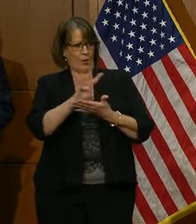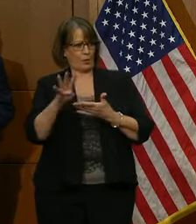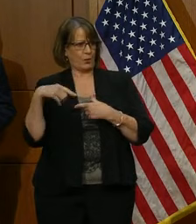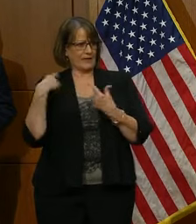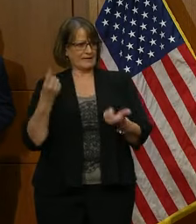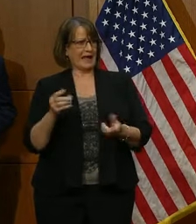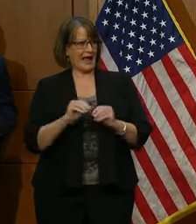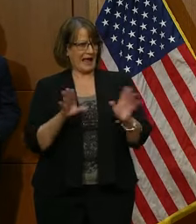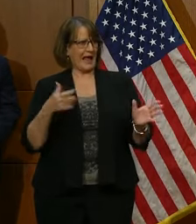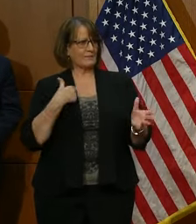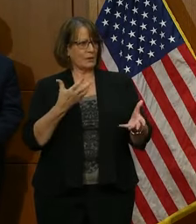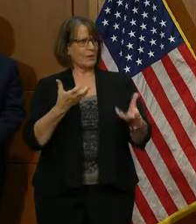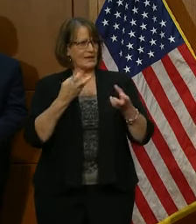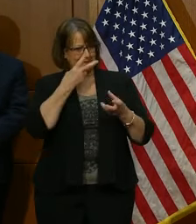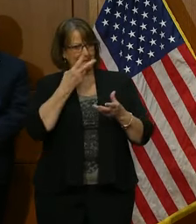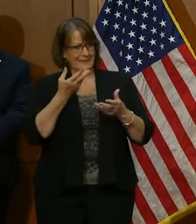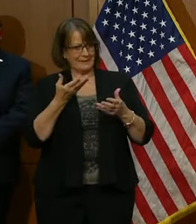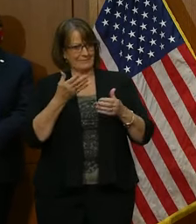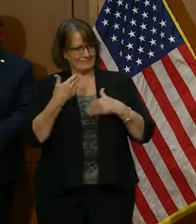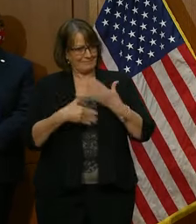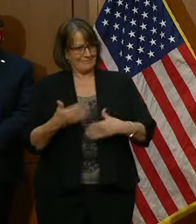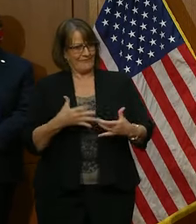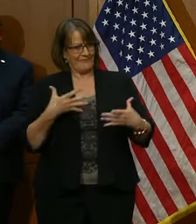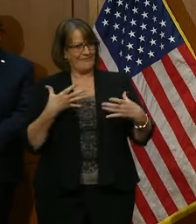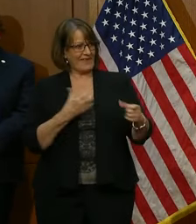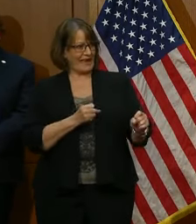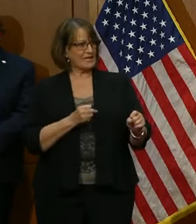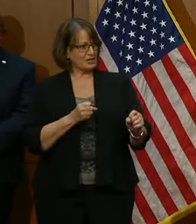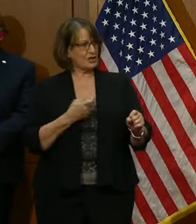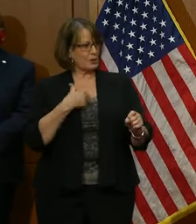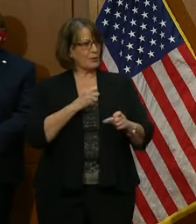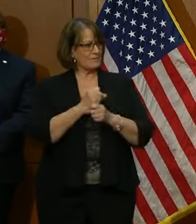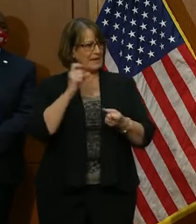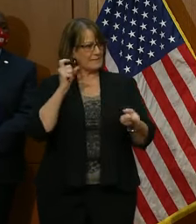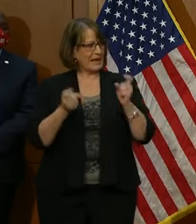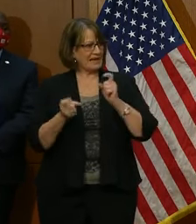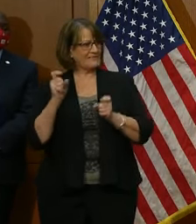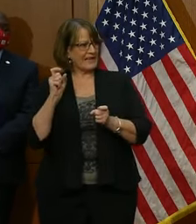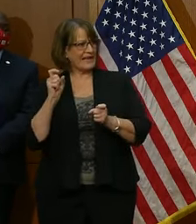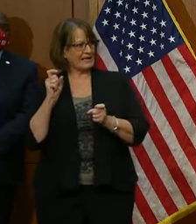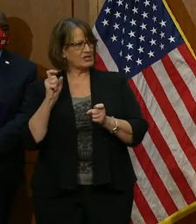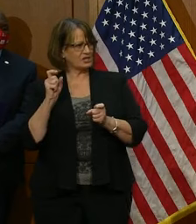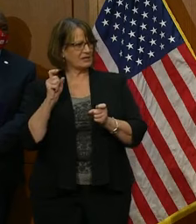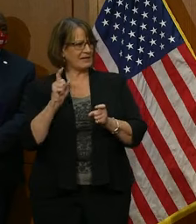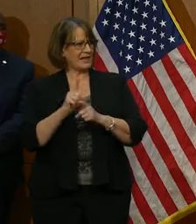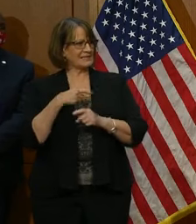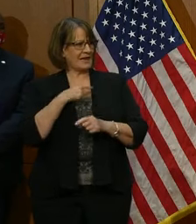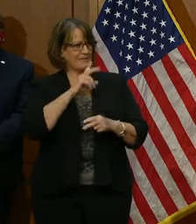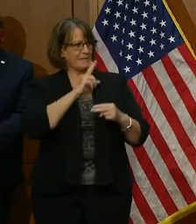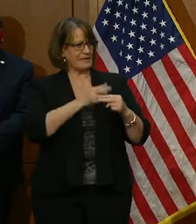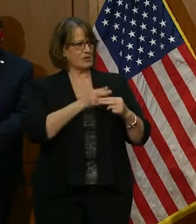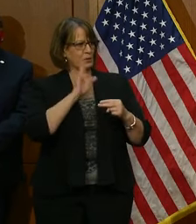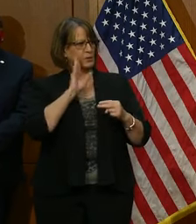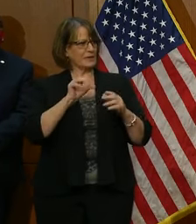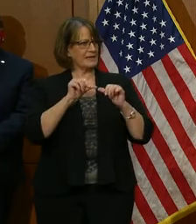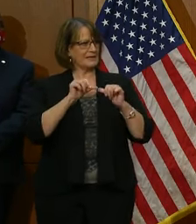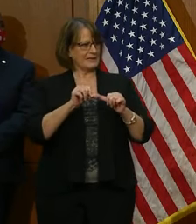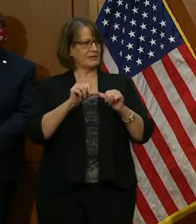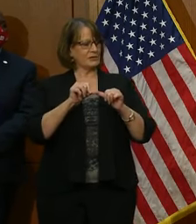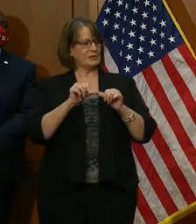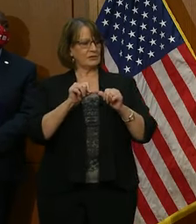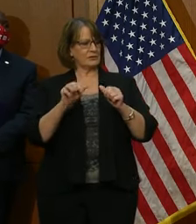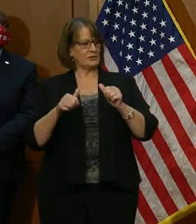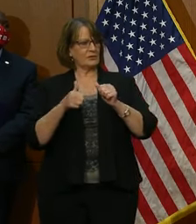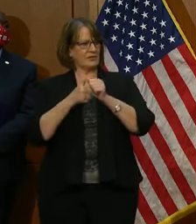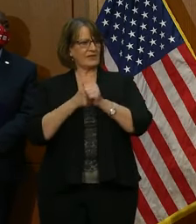Obviously, we'd like to do it faster. And, you know, we've made the modifications that I've outlined, and we'll continue to follow